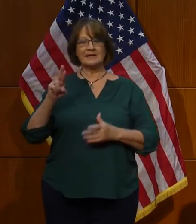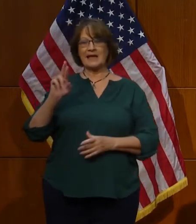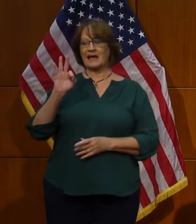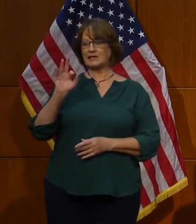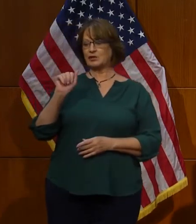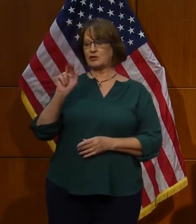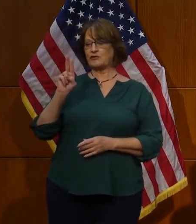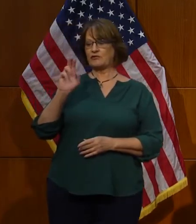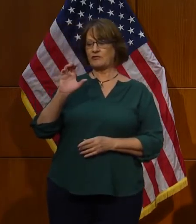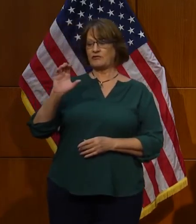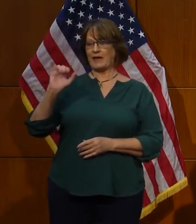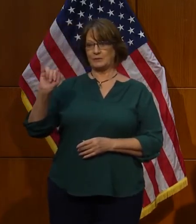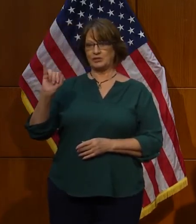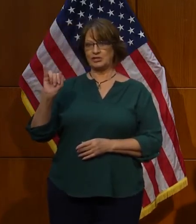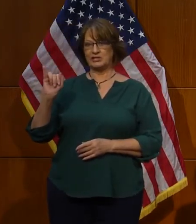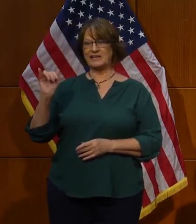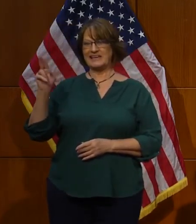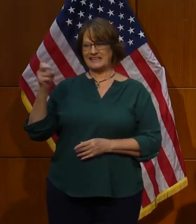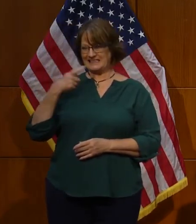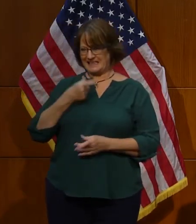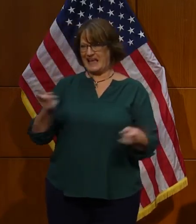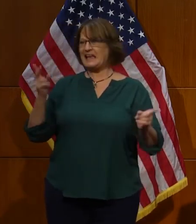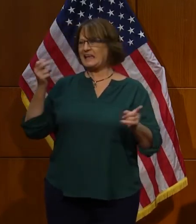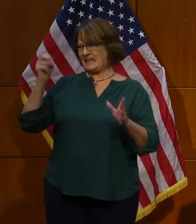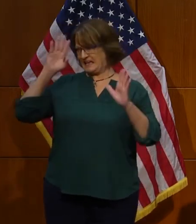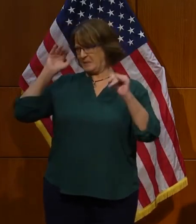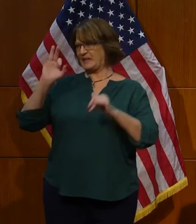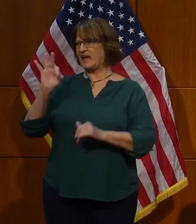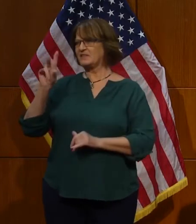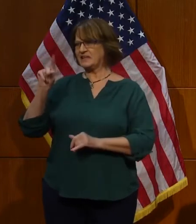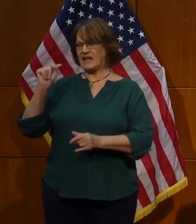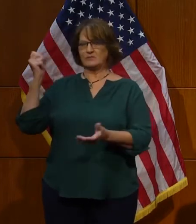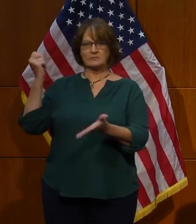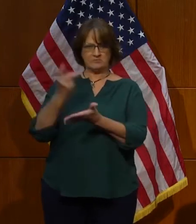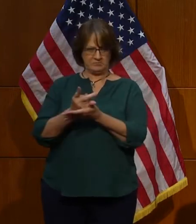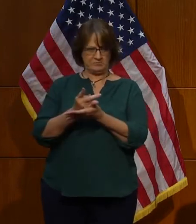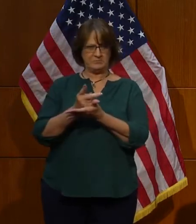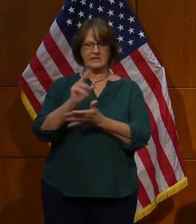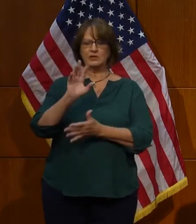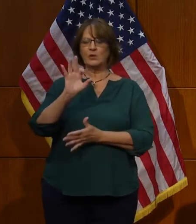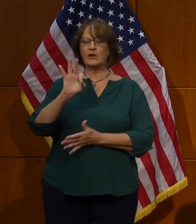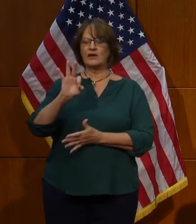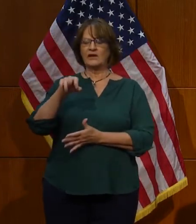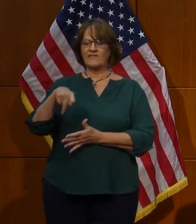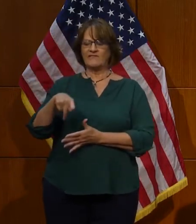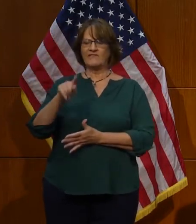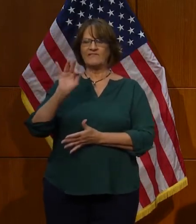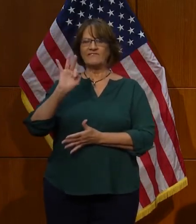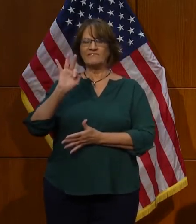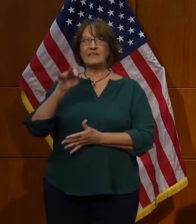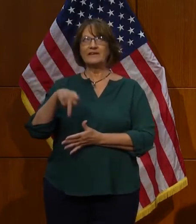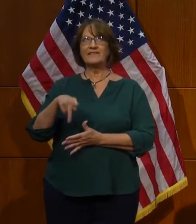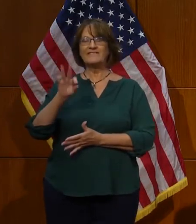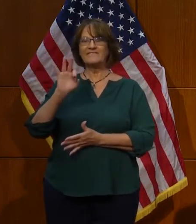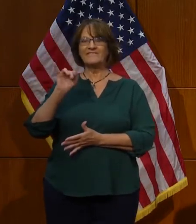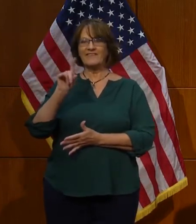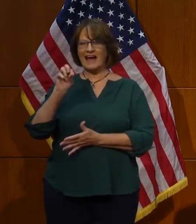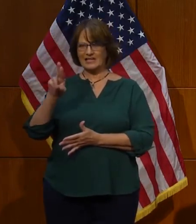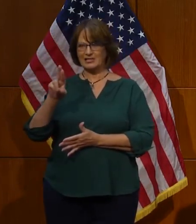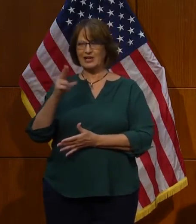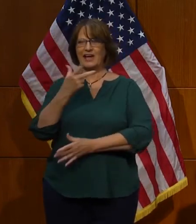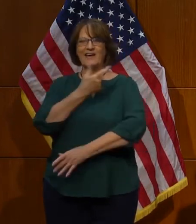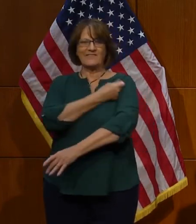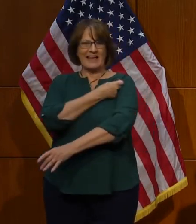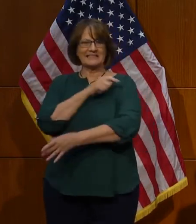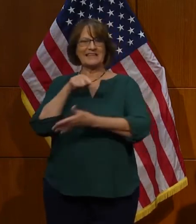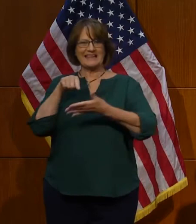he expects the FDA to give full approval to the Pfizer vaccine as early as this month. That's great